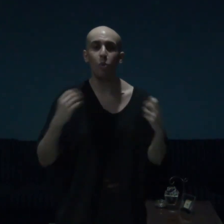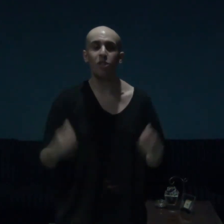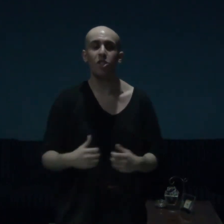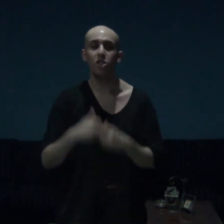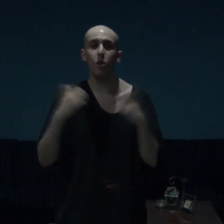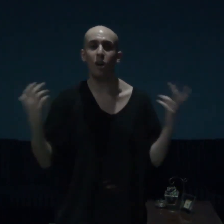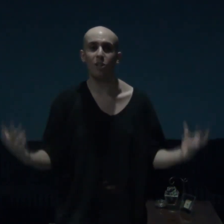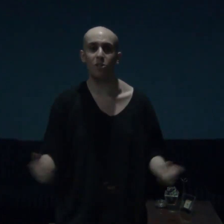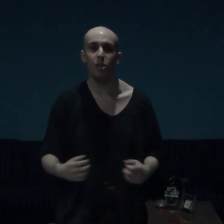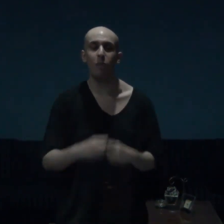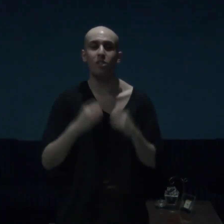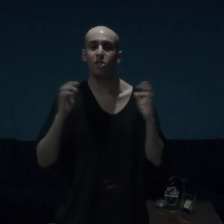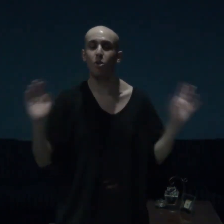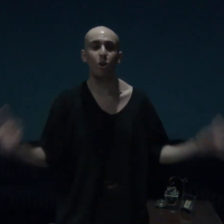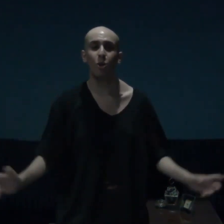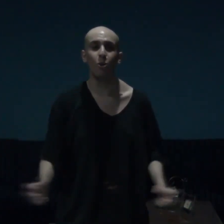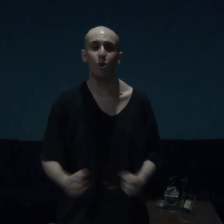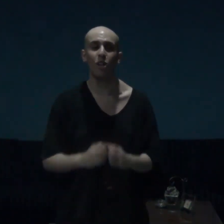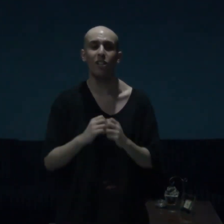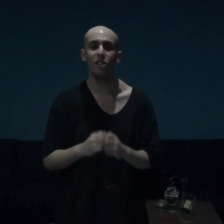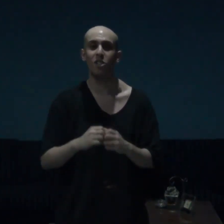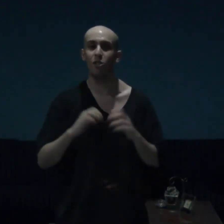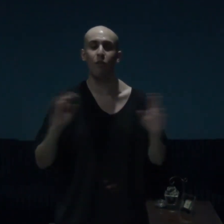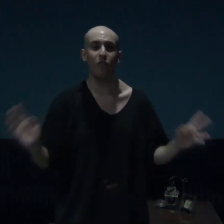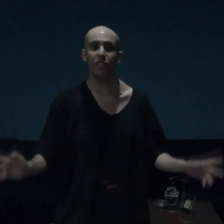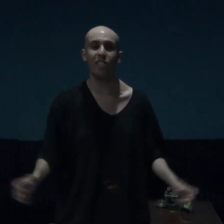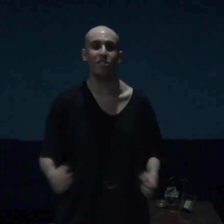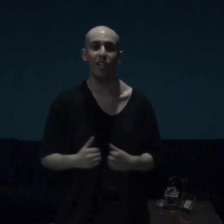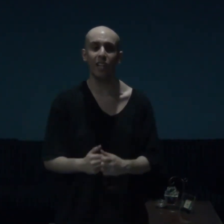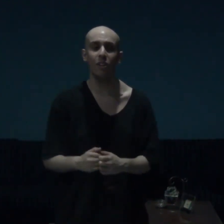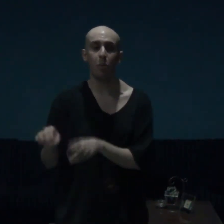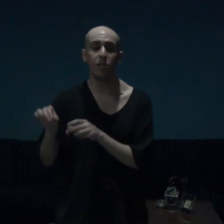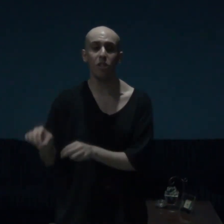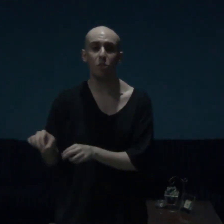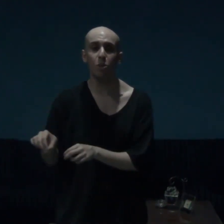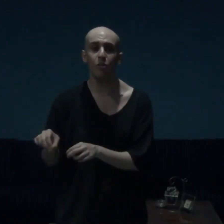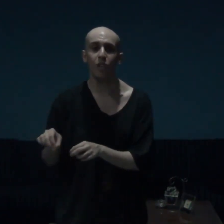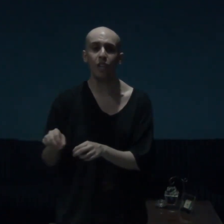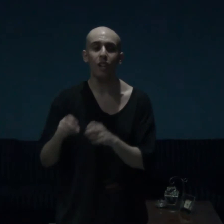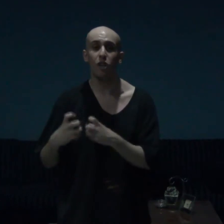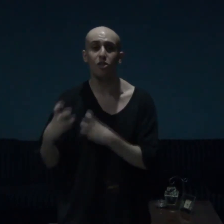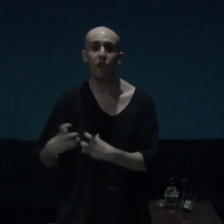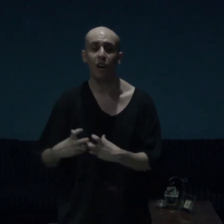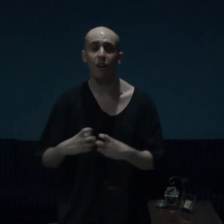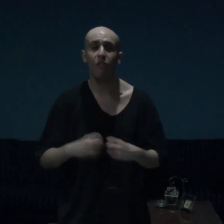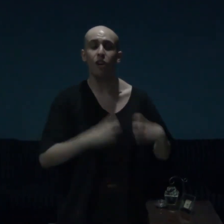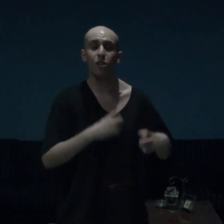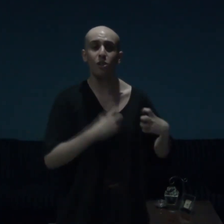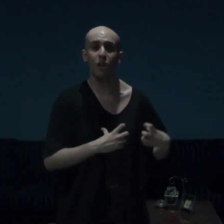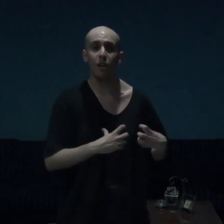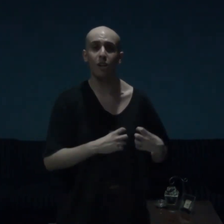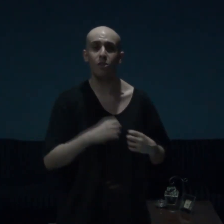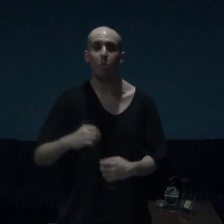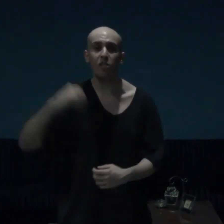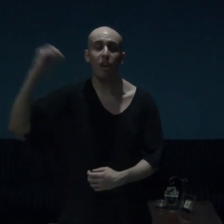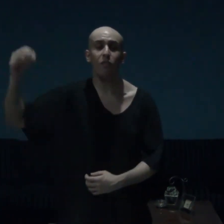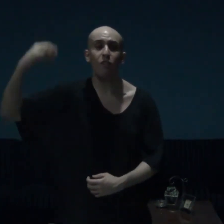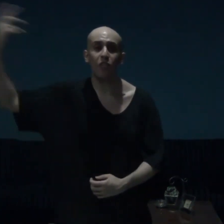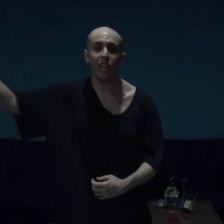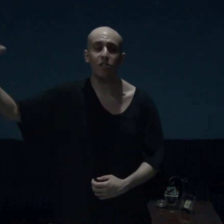which is so awesome, and so cool, and just so funny as hell, but this movie, does have a good heart, but every fight,